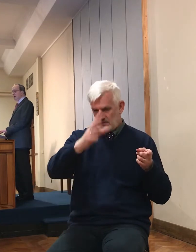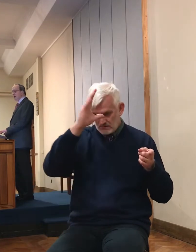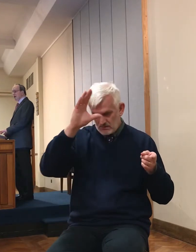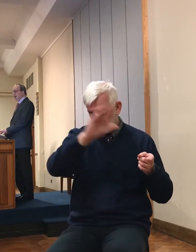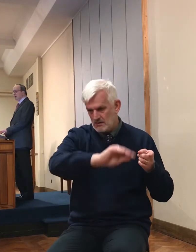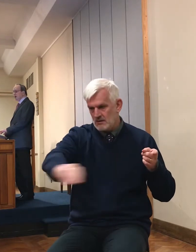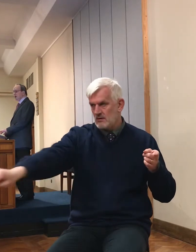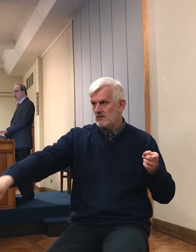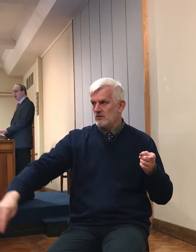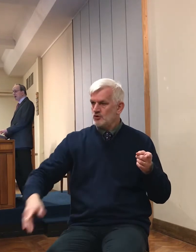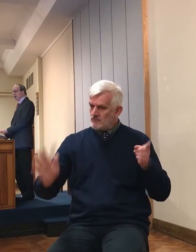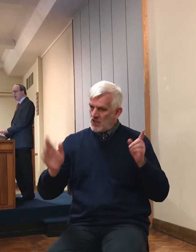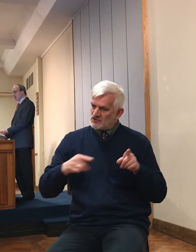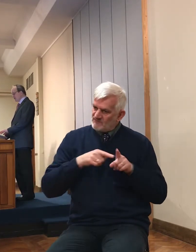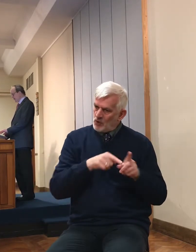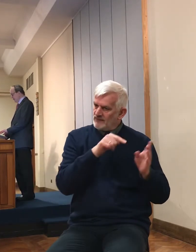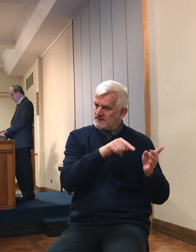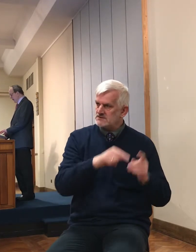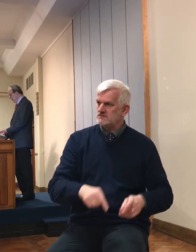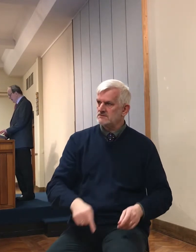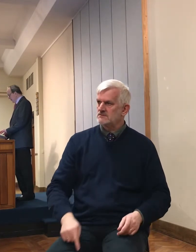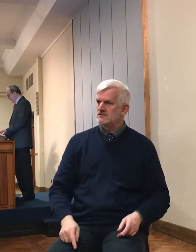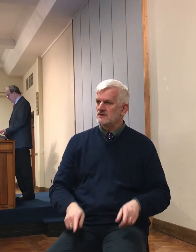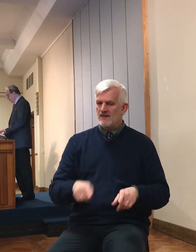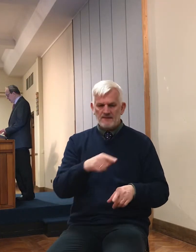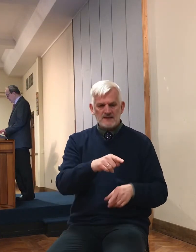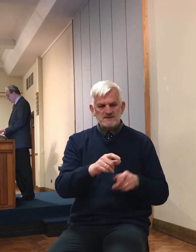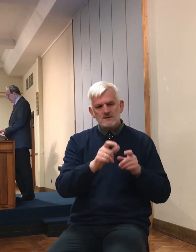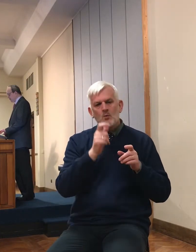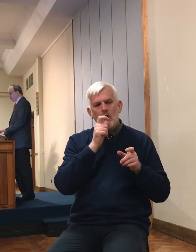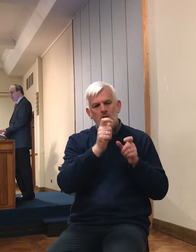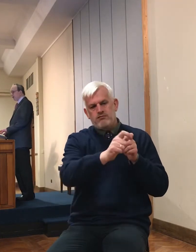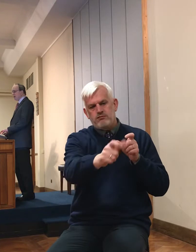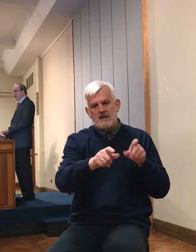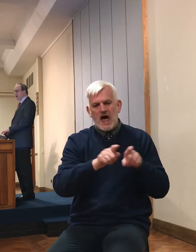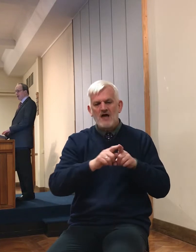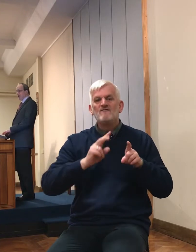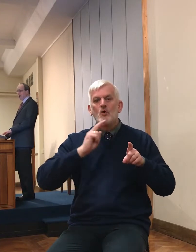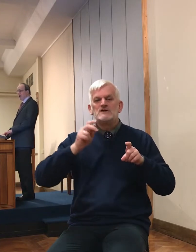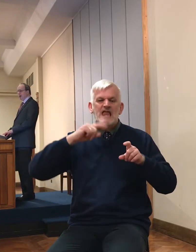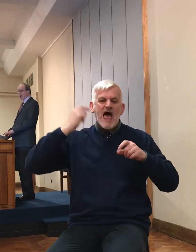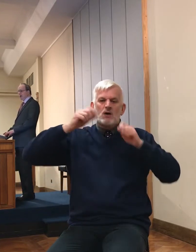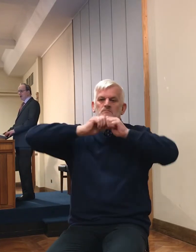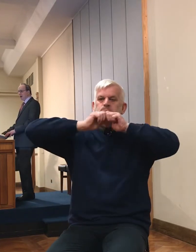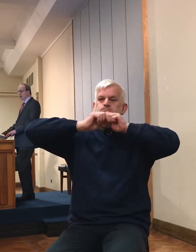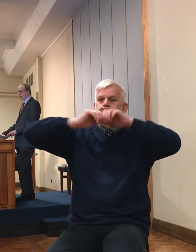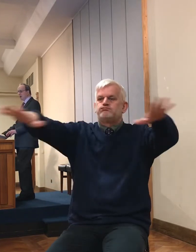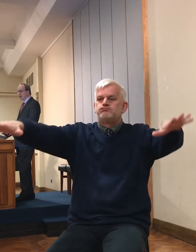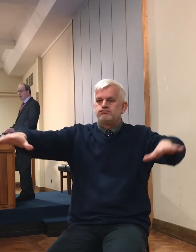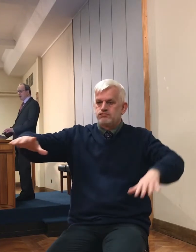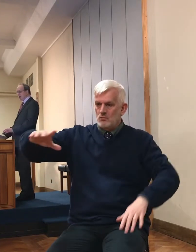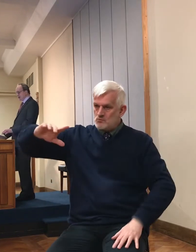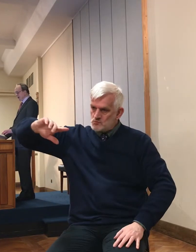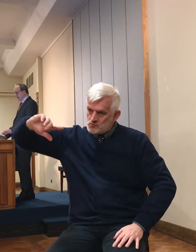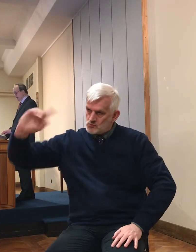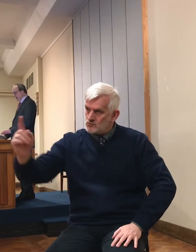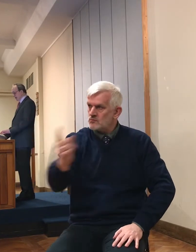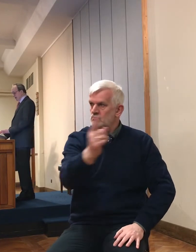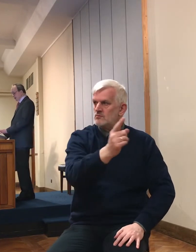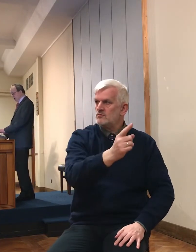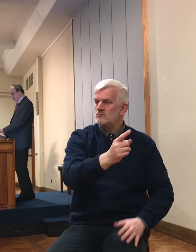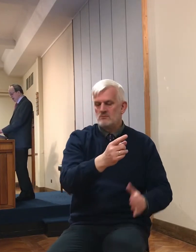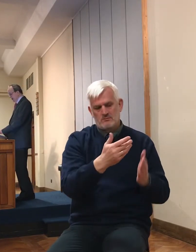in a loud voice across the valley. So there was this great proclamation, a grand convocation,